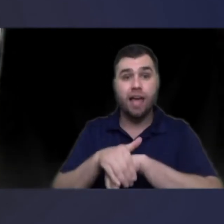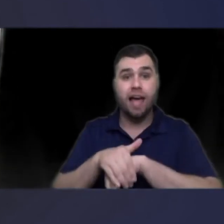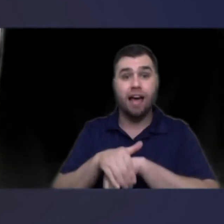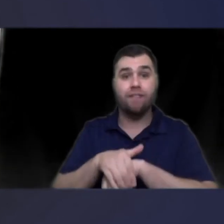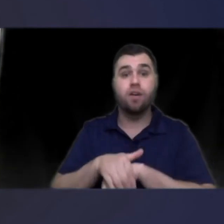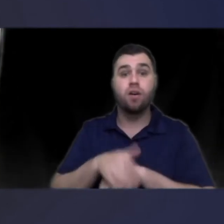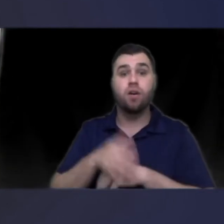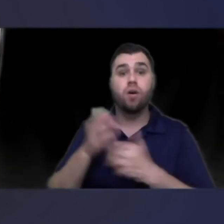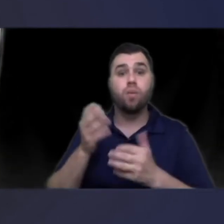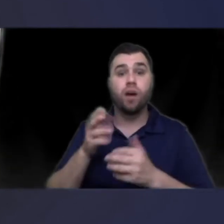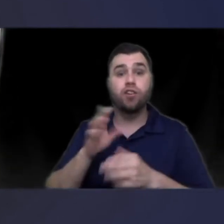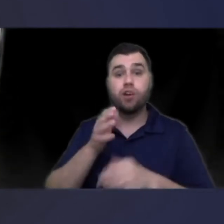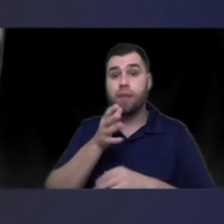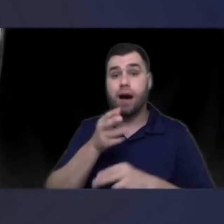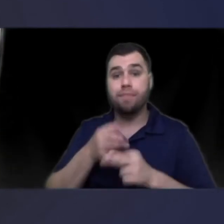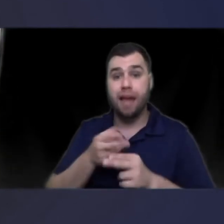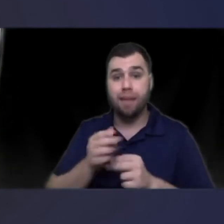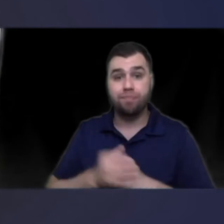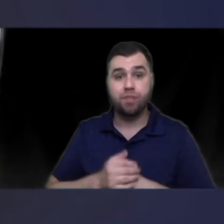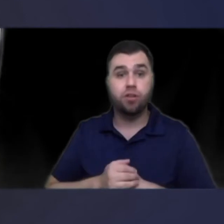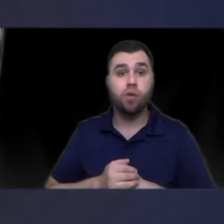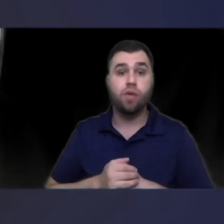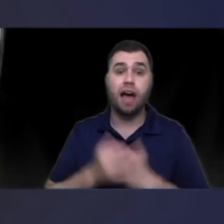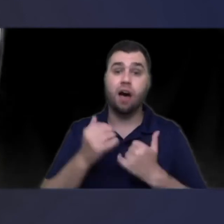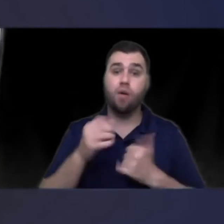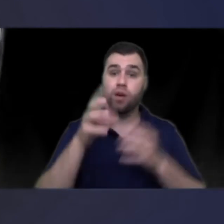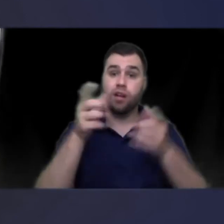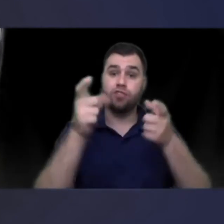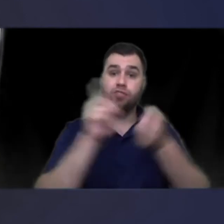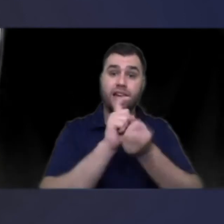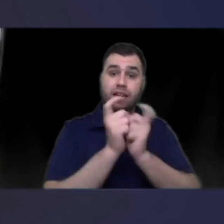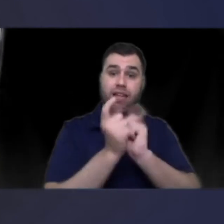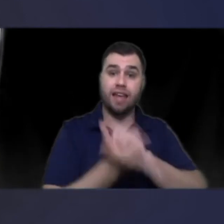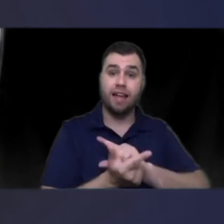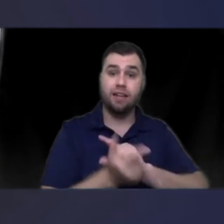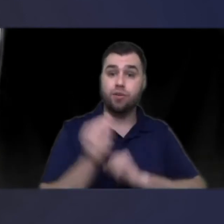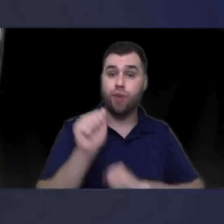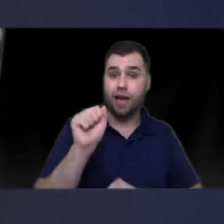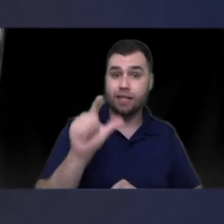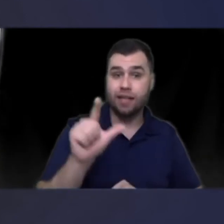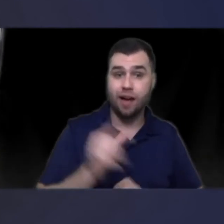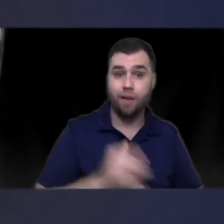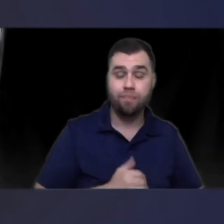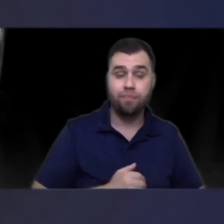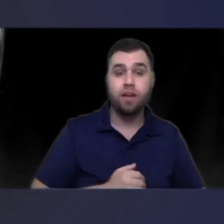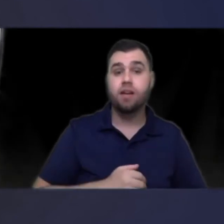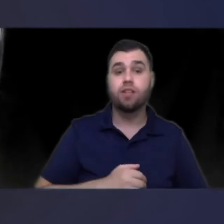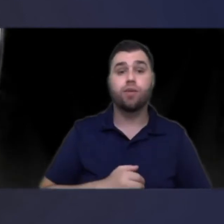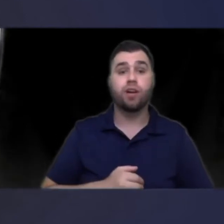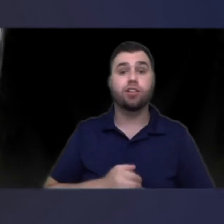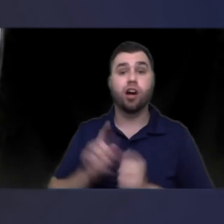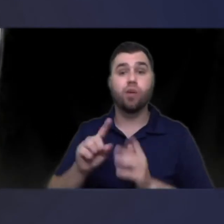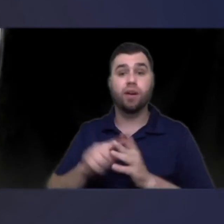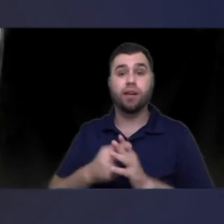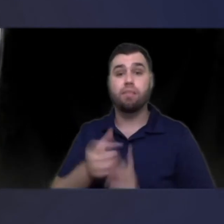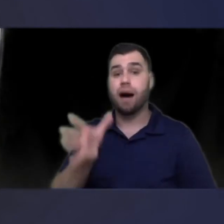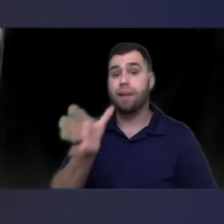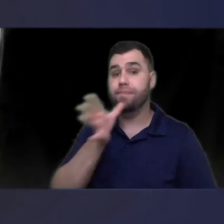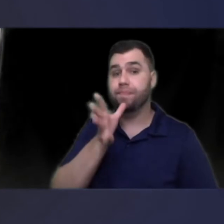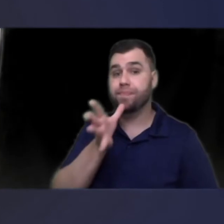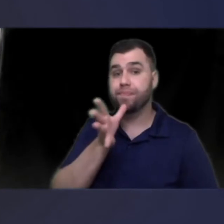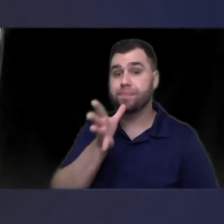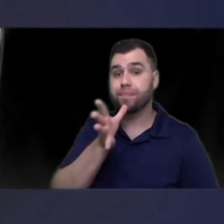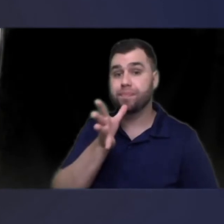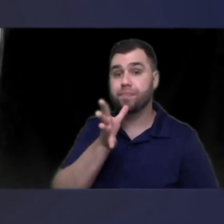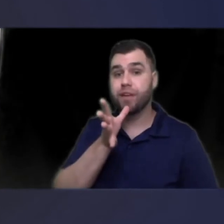we have what is your mom's name so now we're going to translate that to ASL so we're going to start with mom